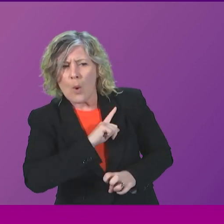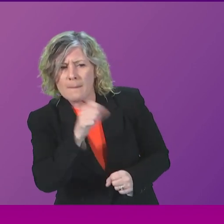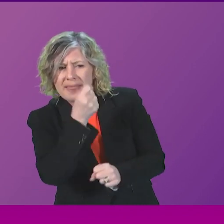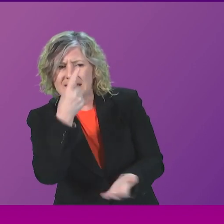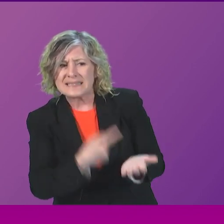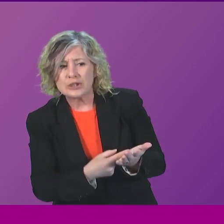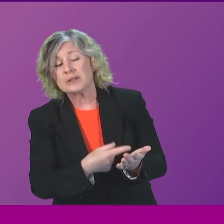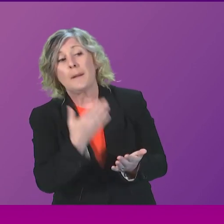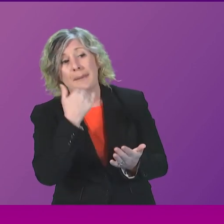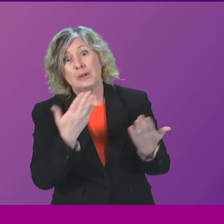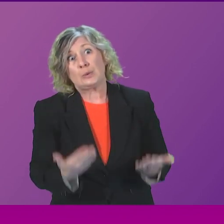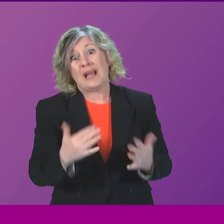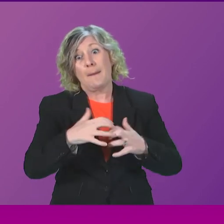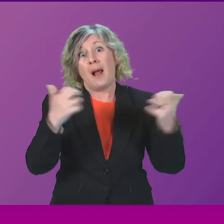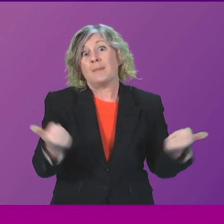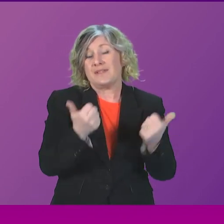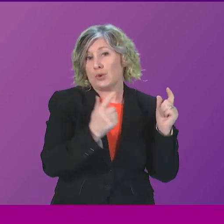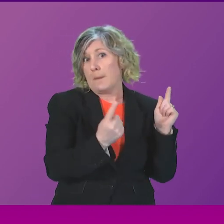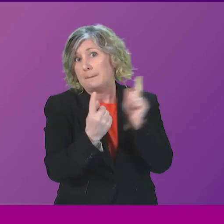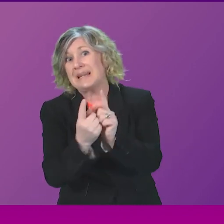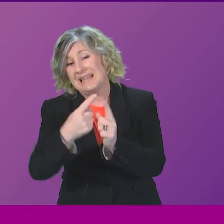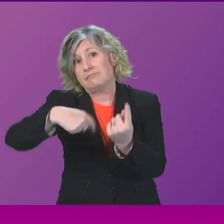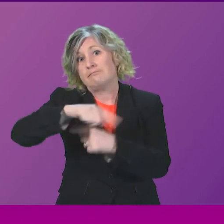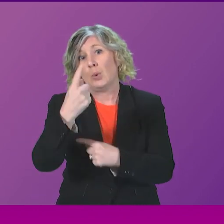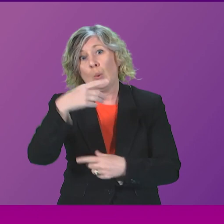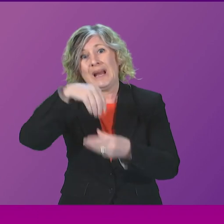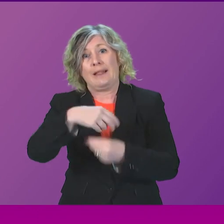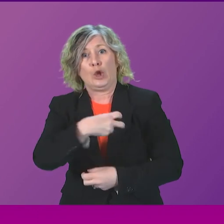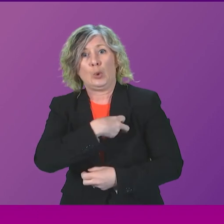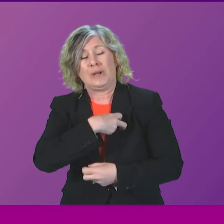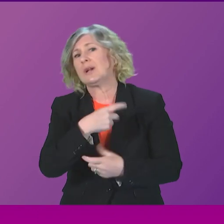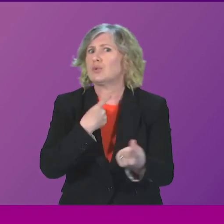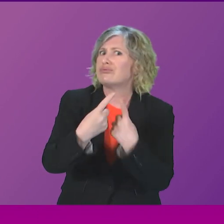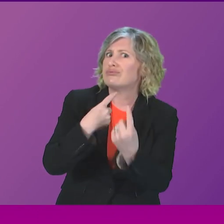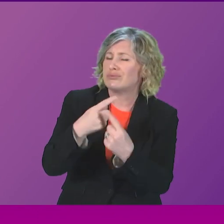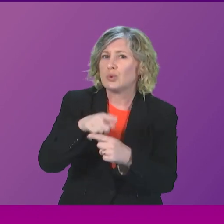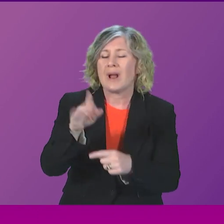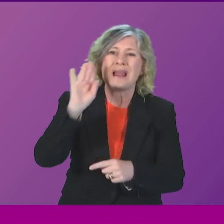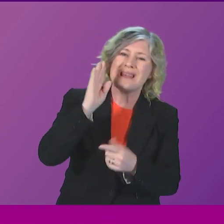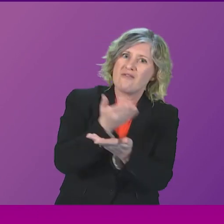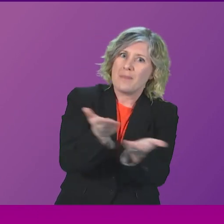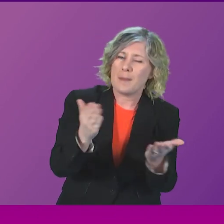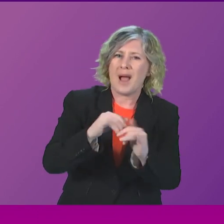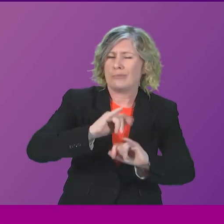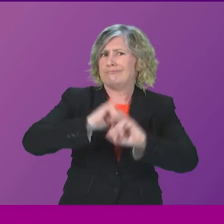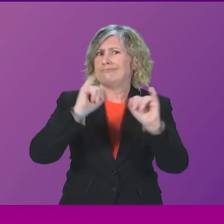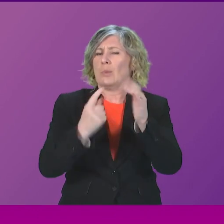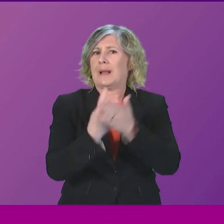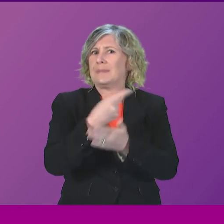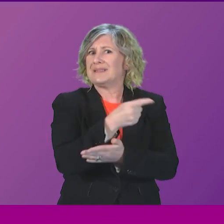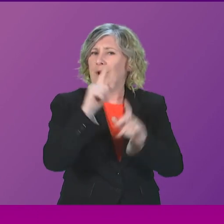union members outside Parliament today to hear directly how bad things have got for colleges, staff and students? First Minister.